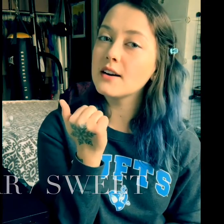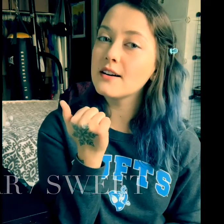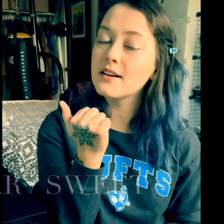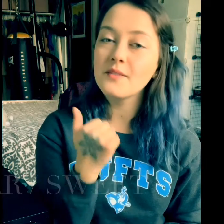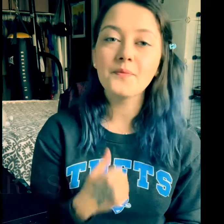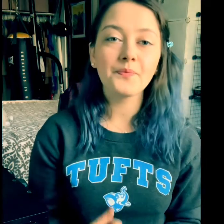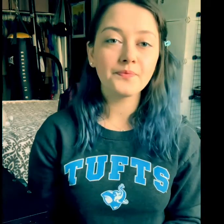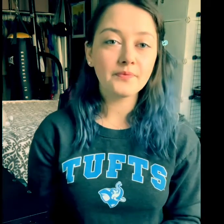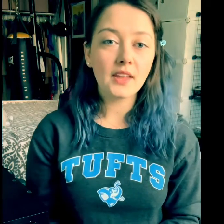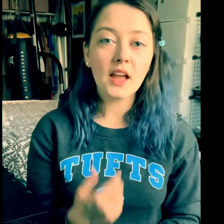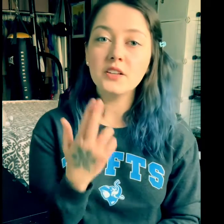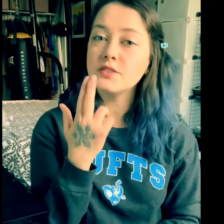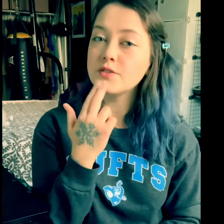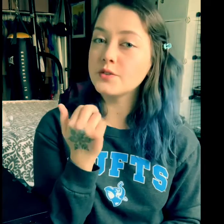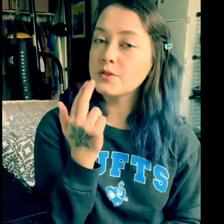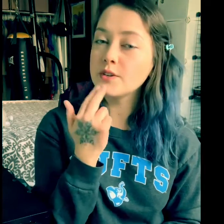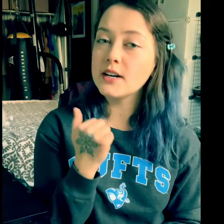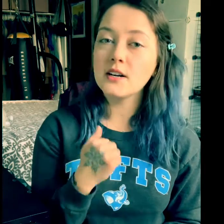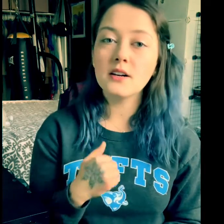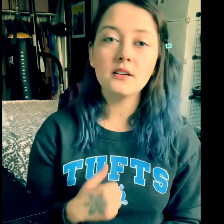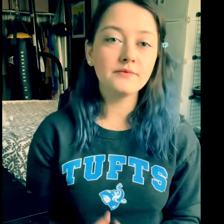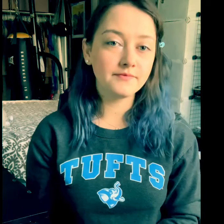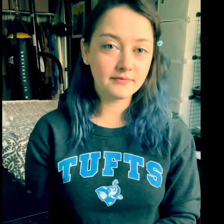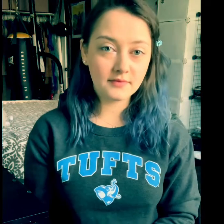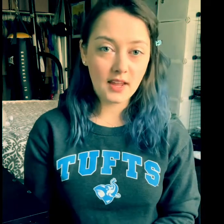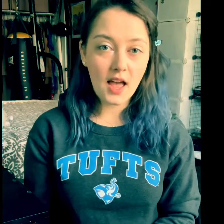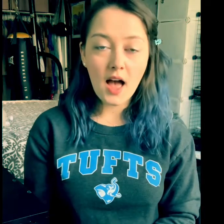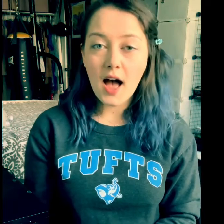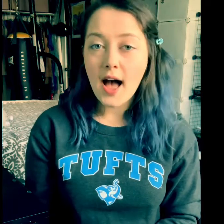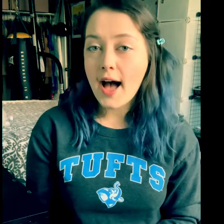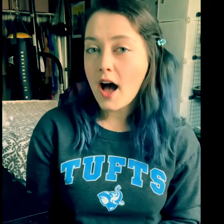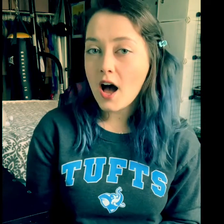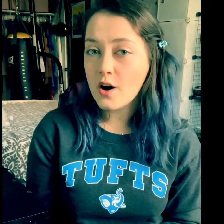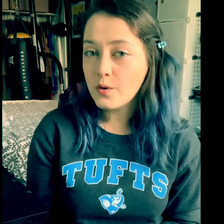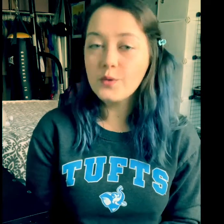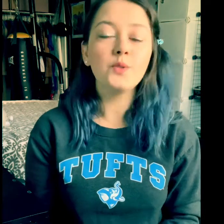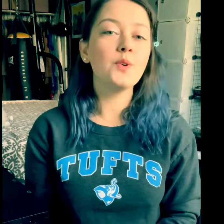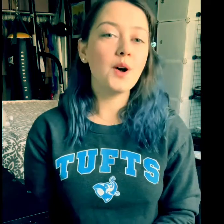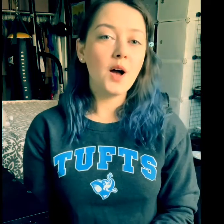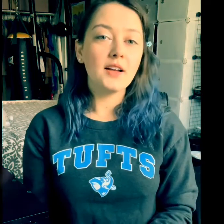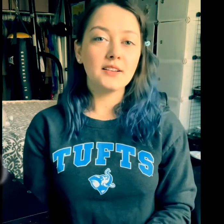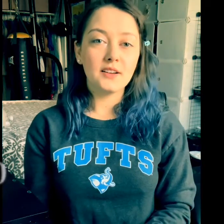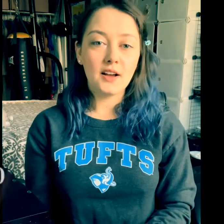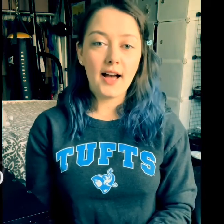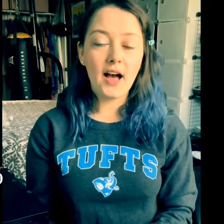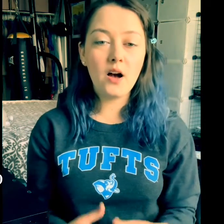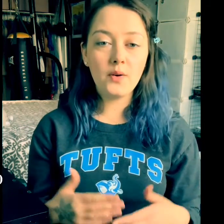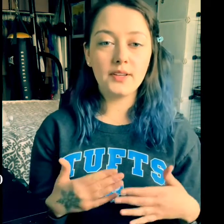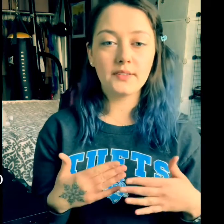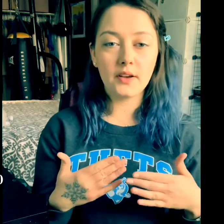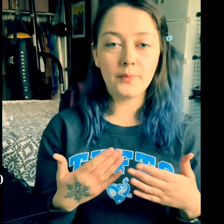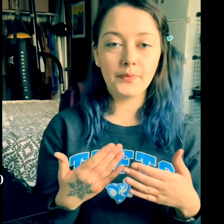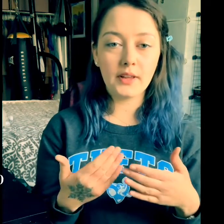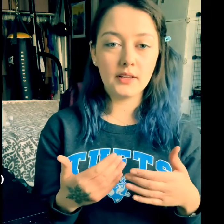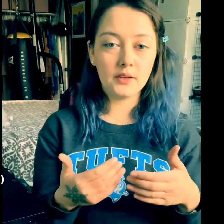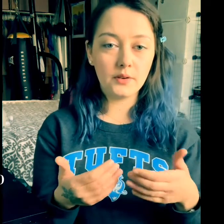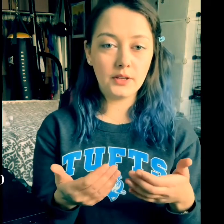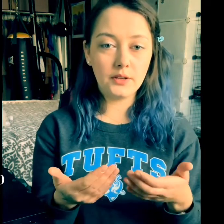sugar Sugar How How is you